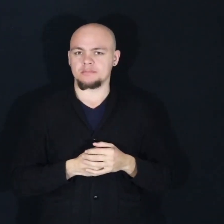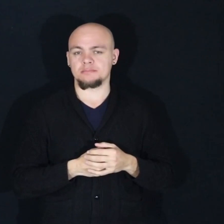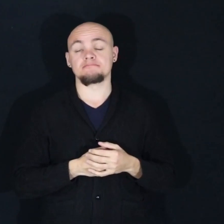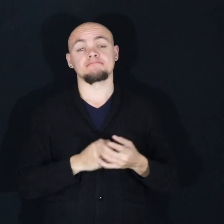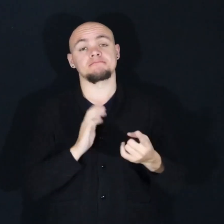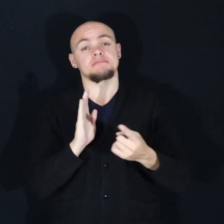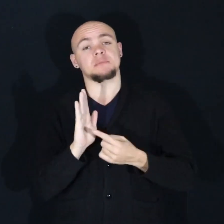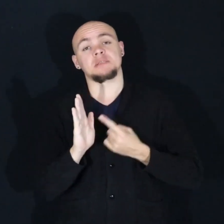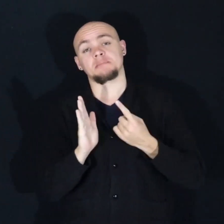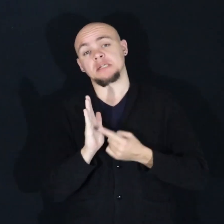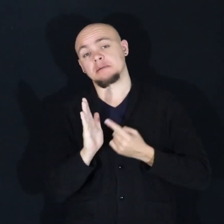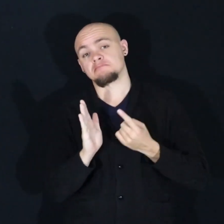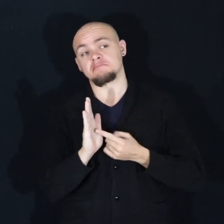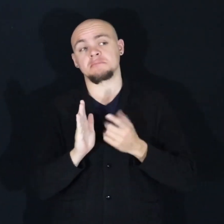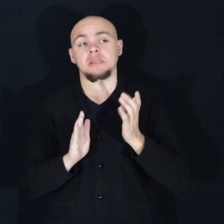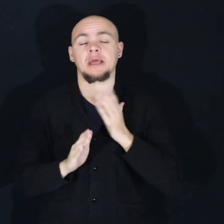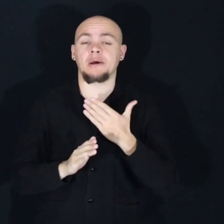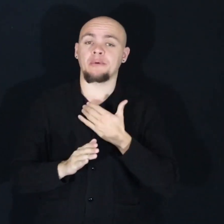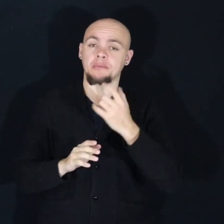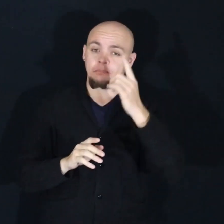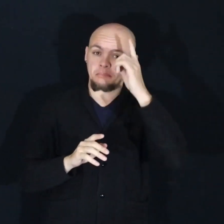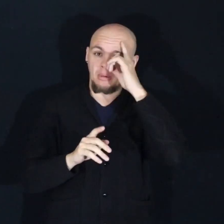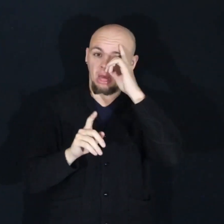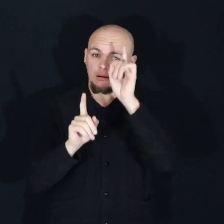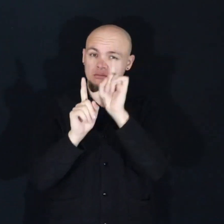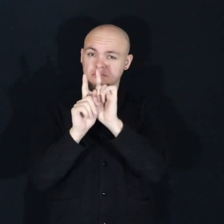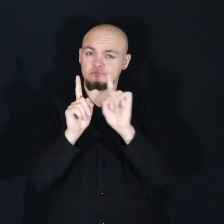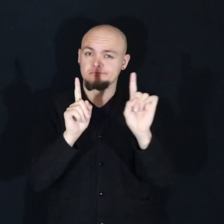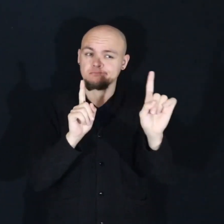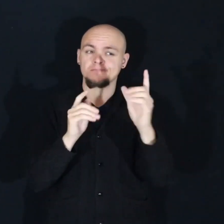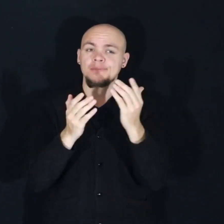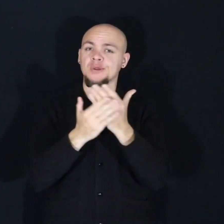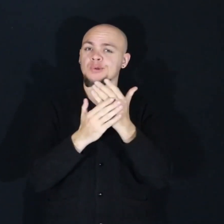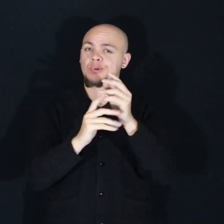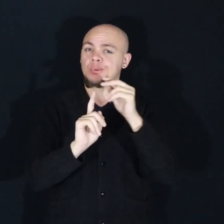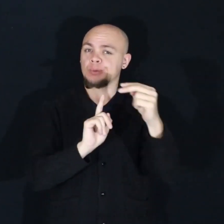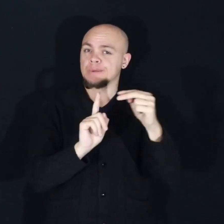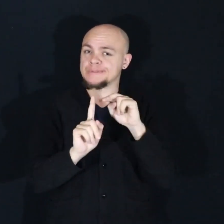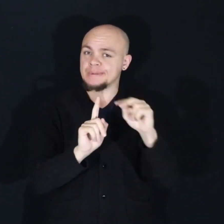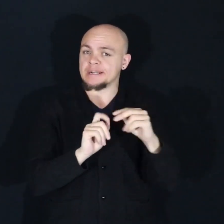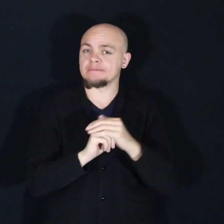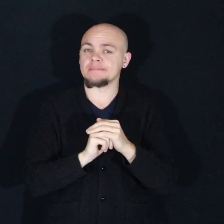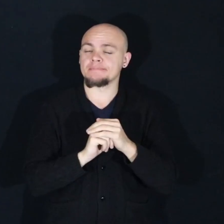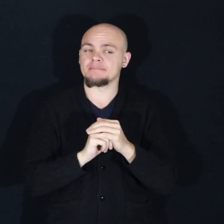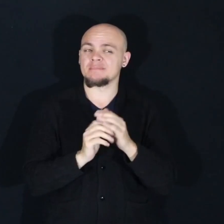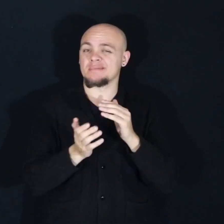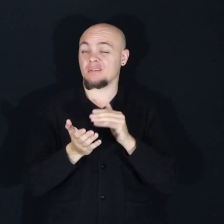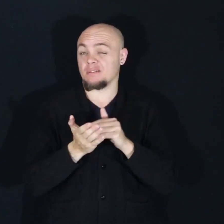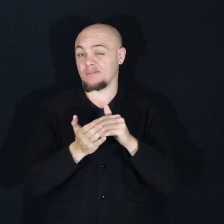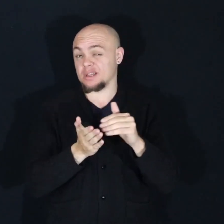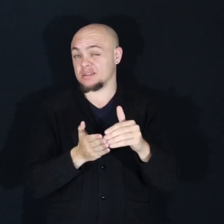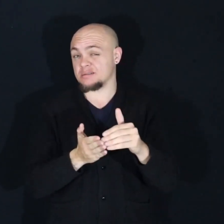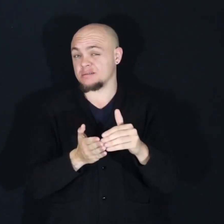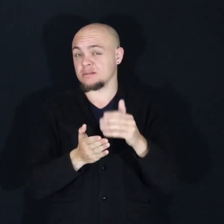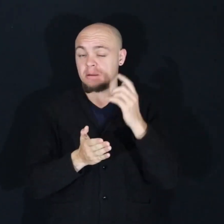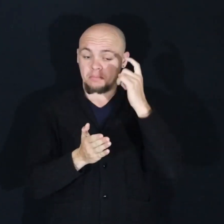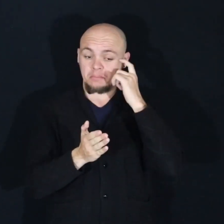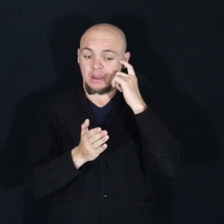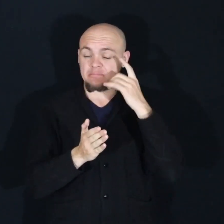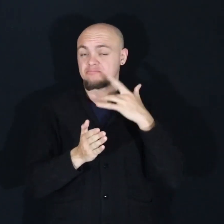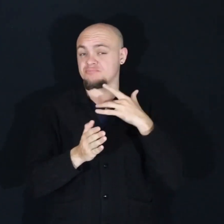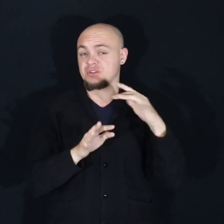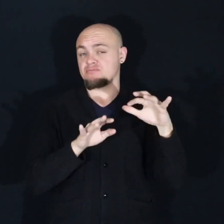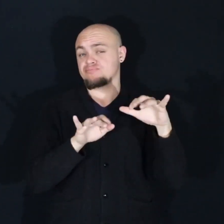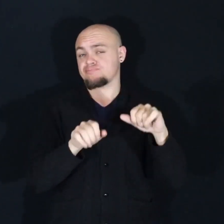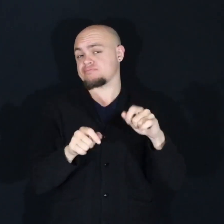Sometimes we let our minds travel, take on new perspectives, but often we let our minds get the best of